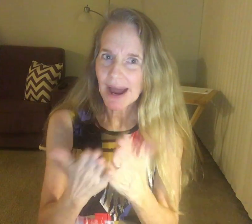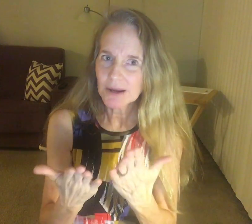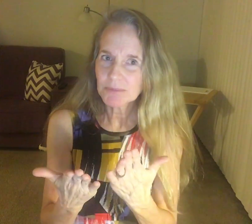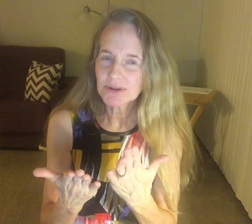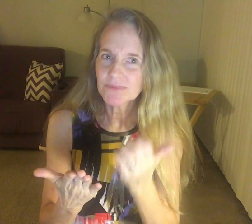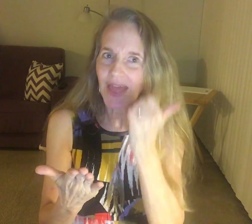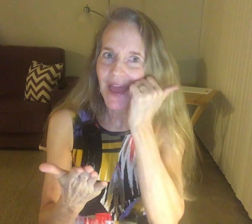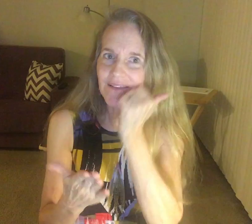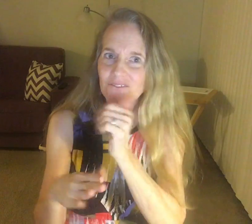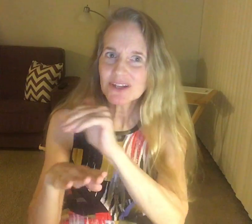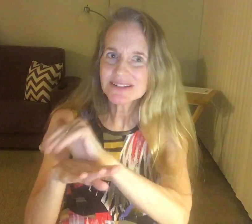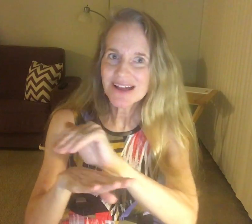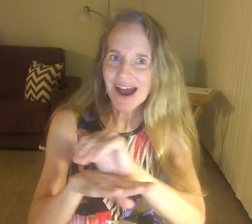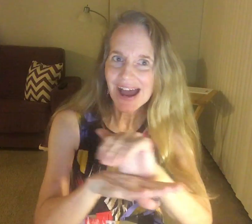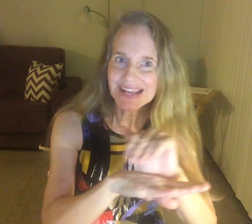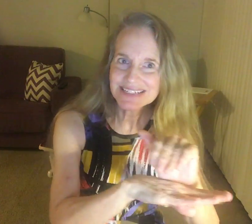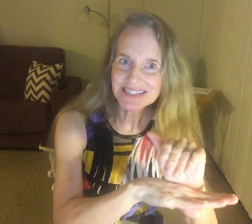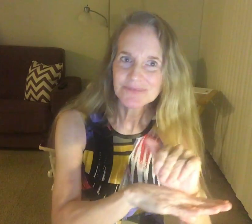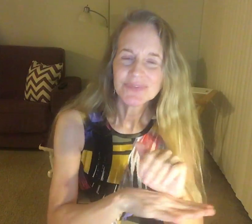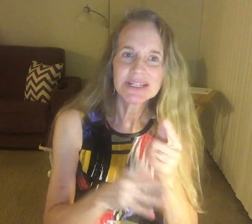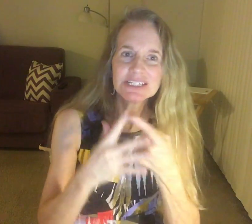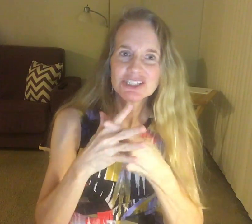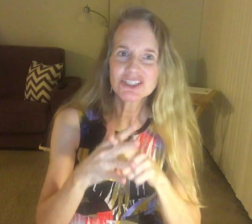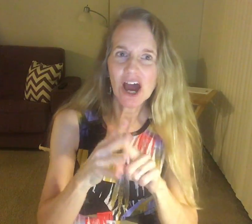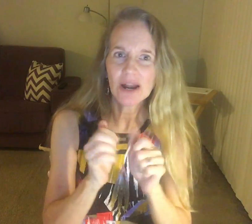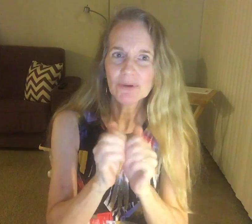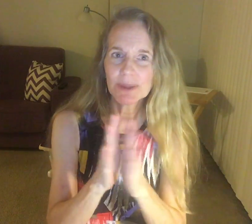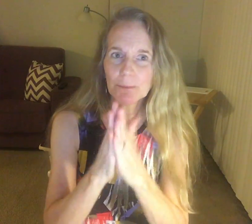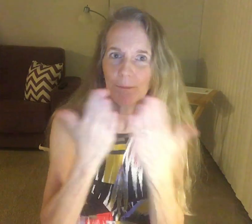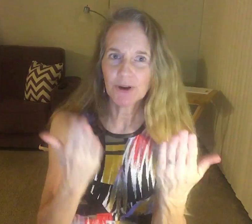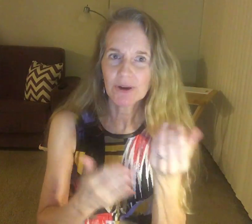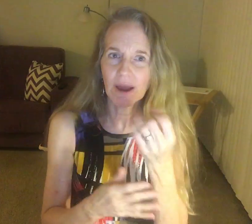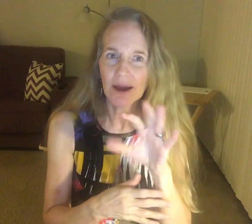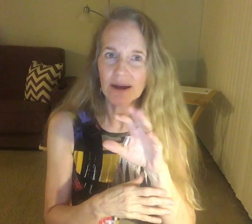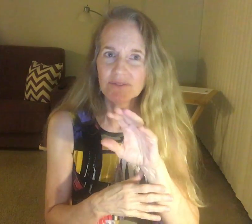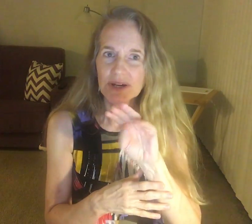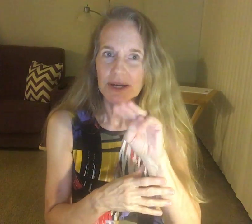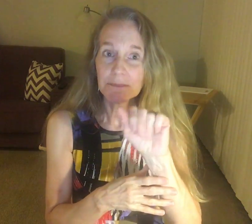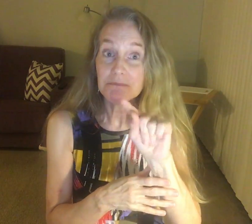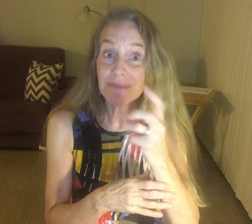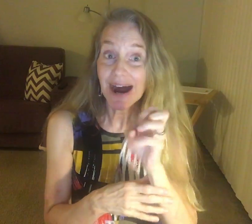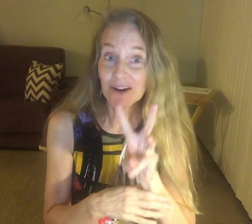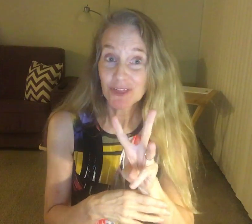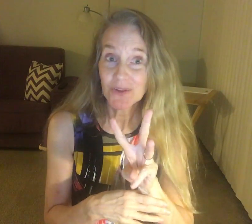Bible, and I started to read Bible, and read